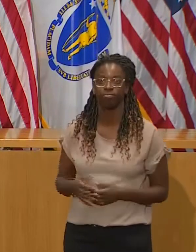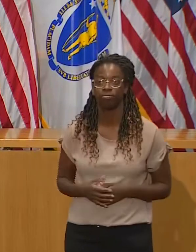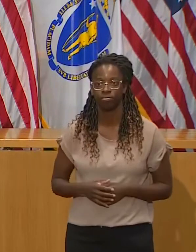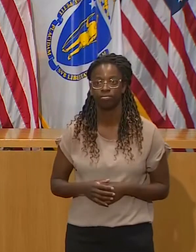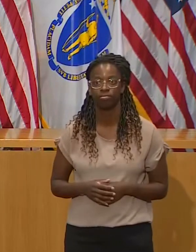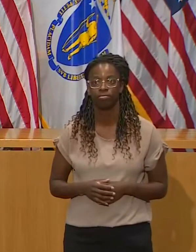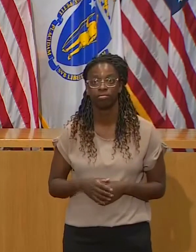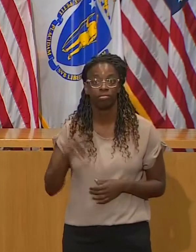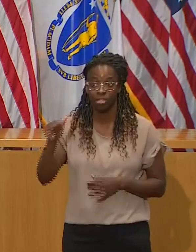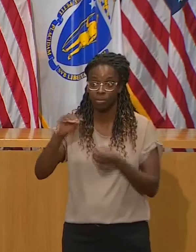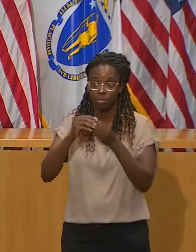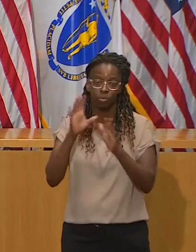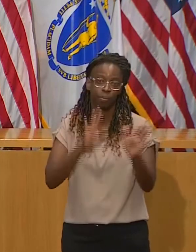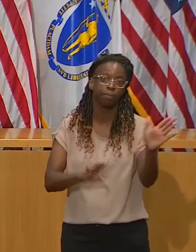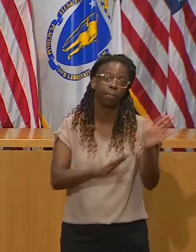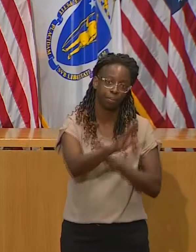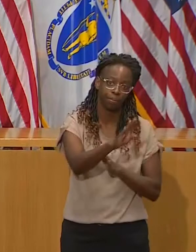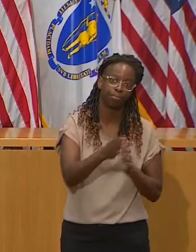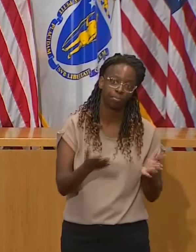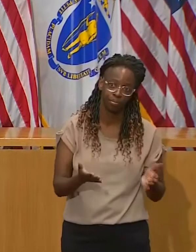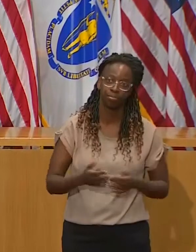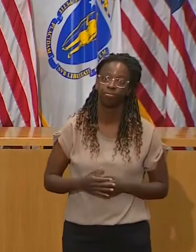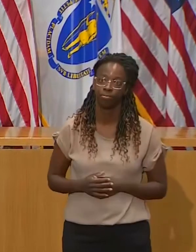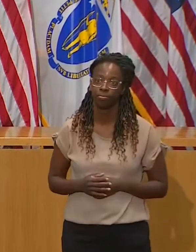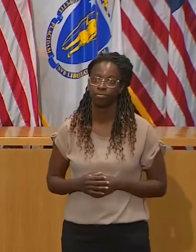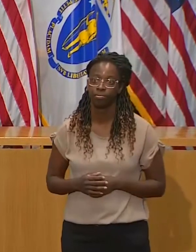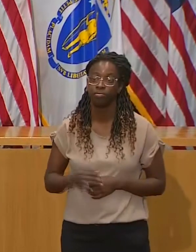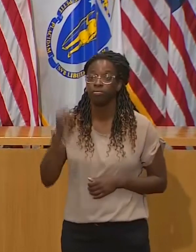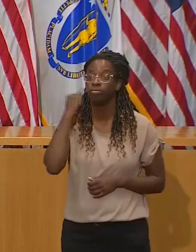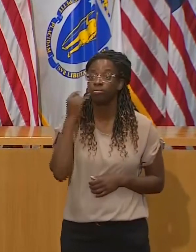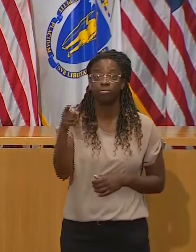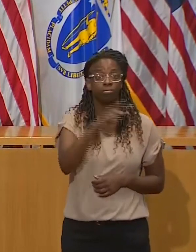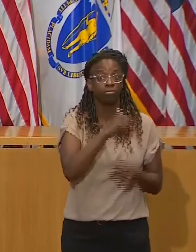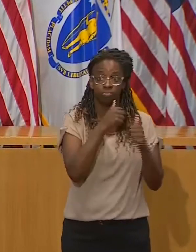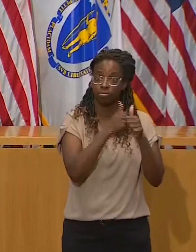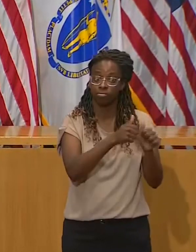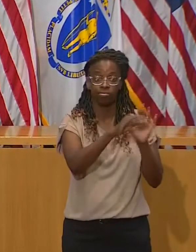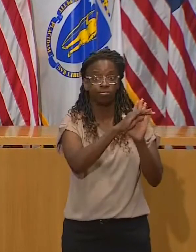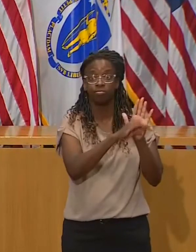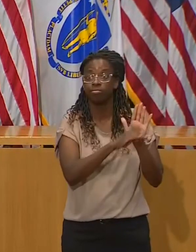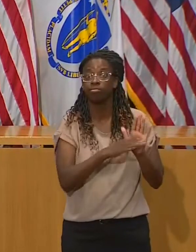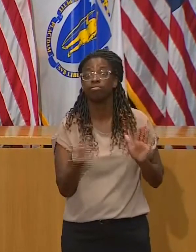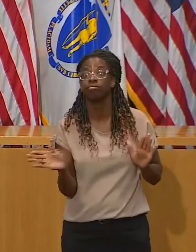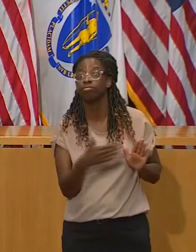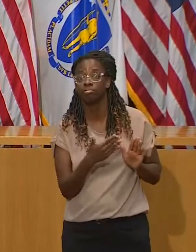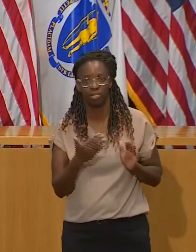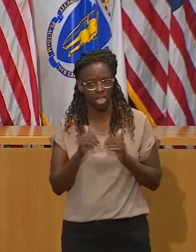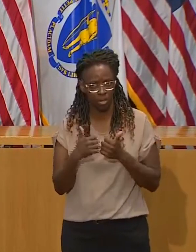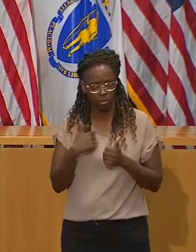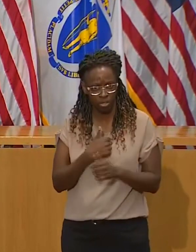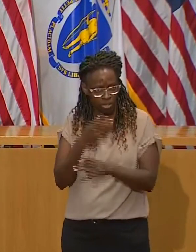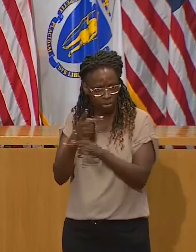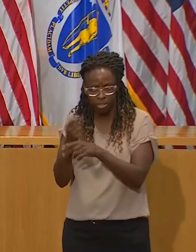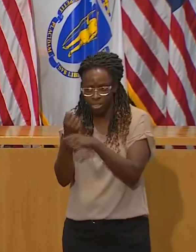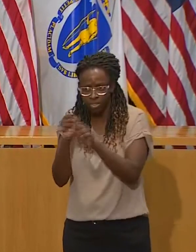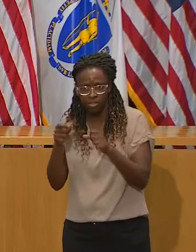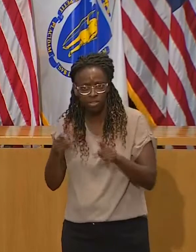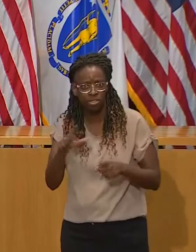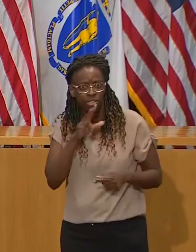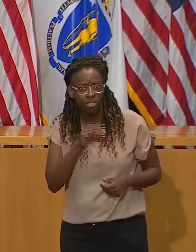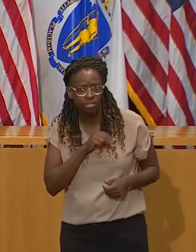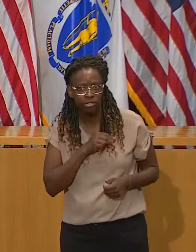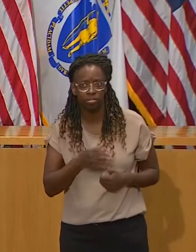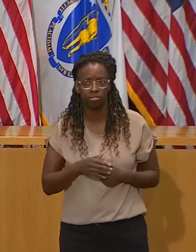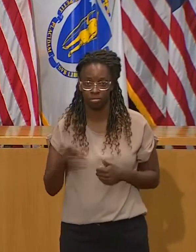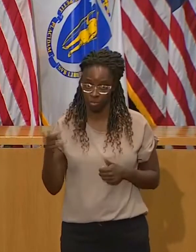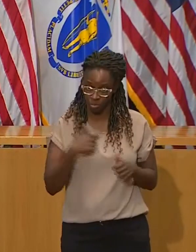take our advice with respect to Thanksgiving, and they do the sort of thing that everybody, I mean, Thanksgiving at our house last year was